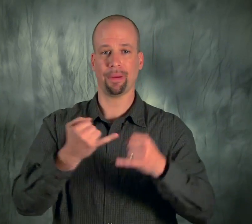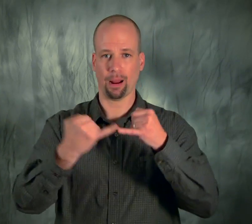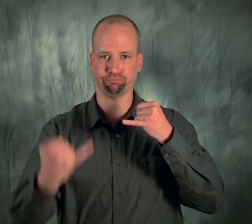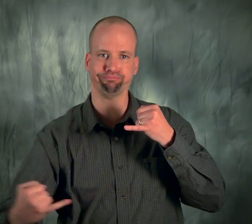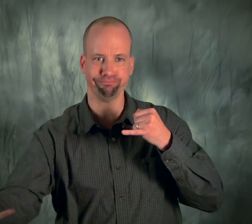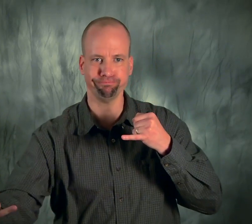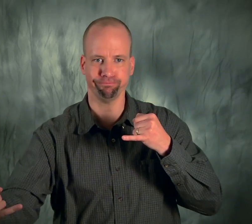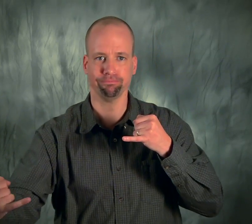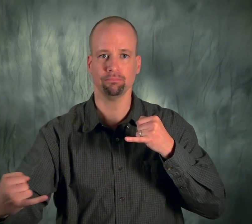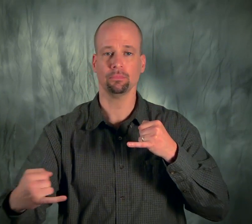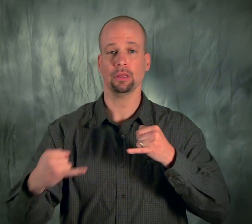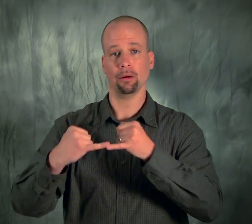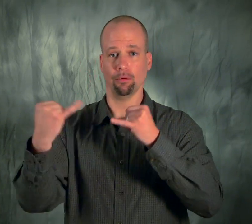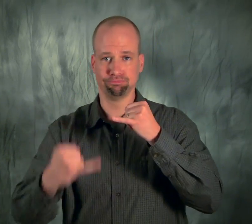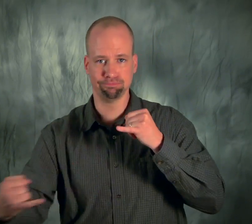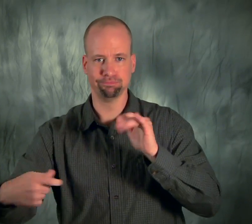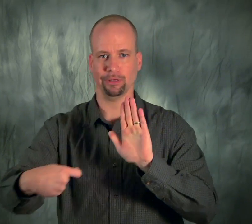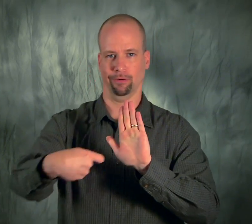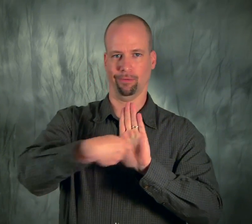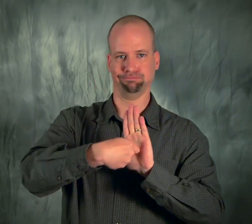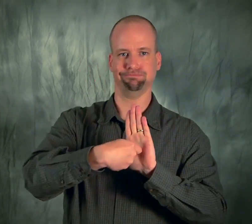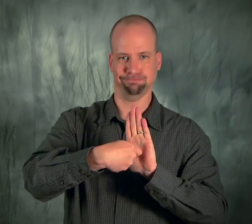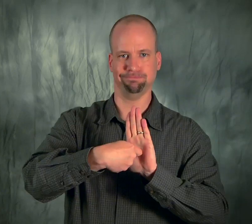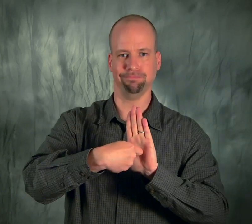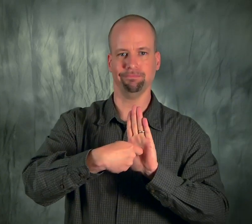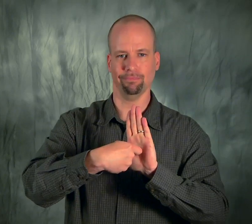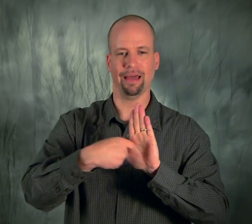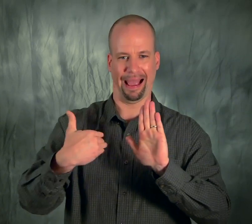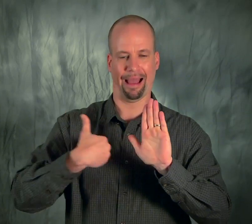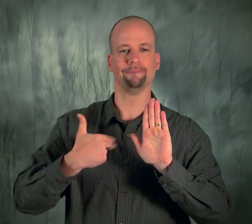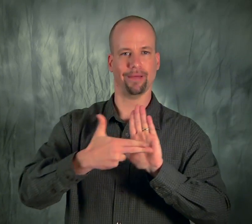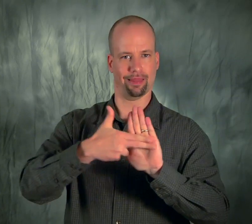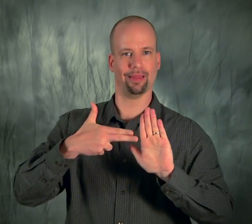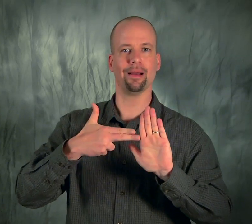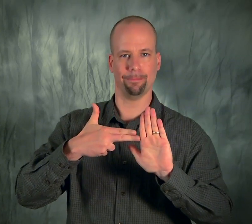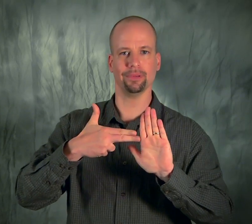The power cord goes in the jack labeled power on the top of the radio.